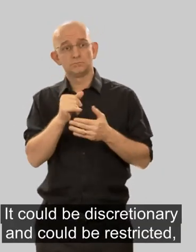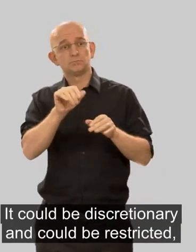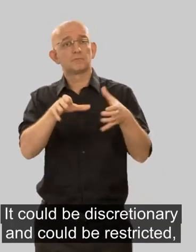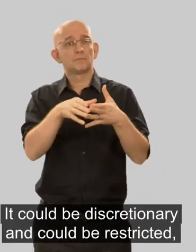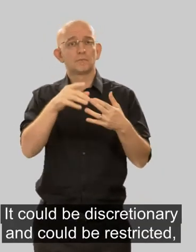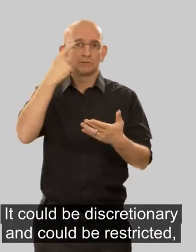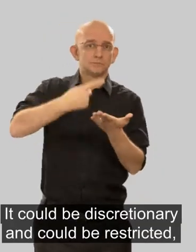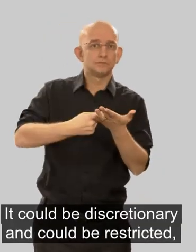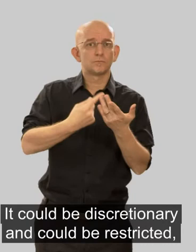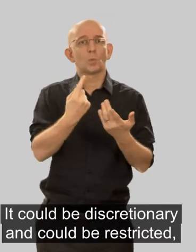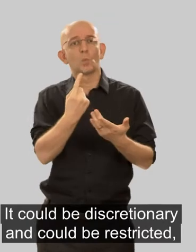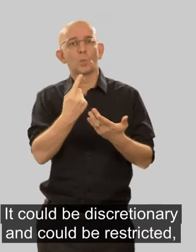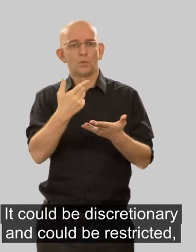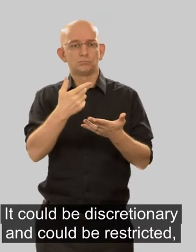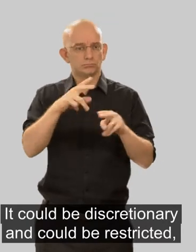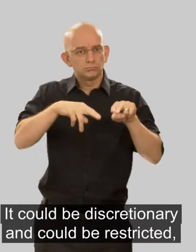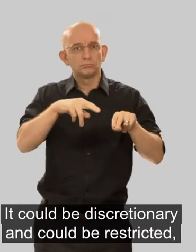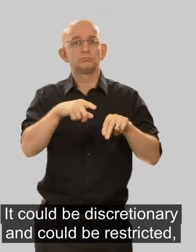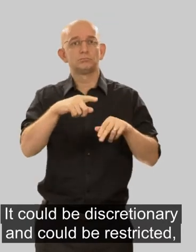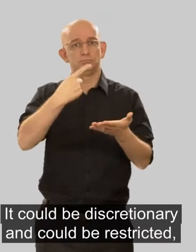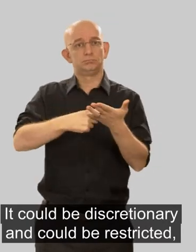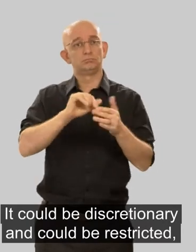It could be discretionary and could be restricted